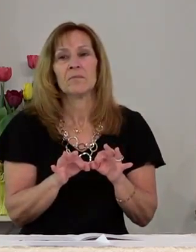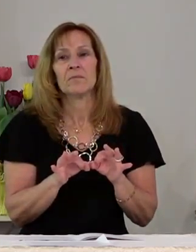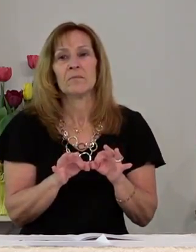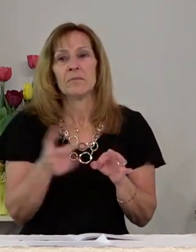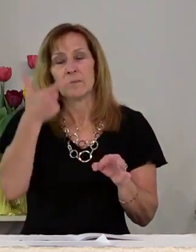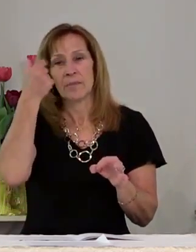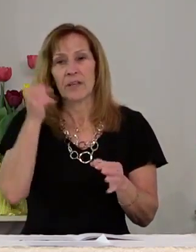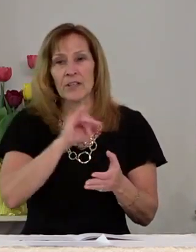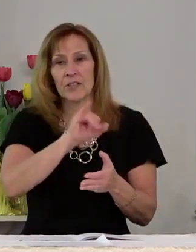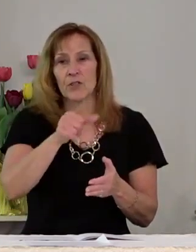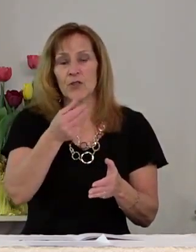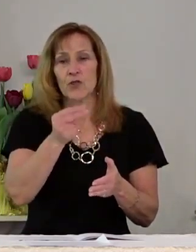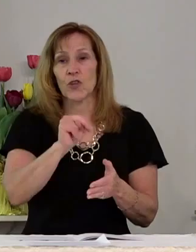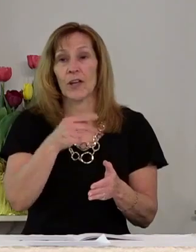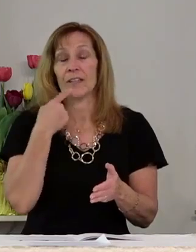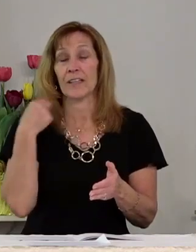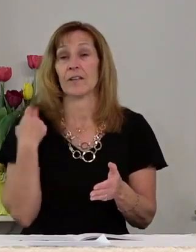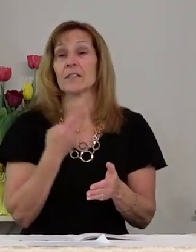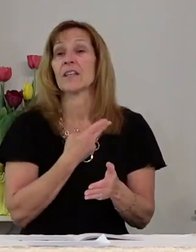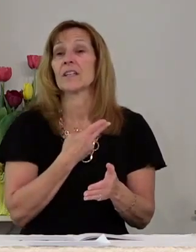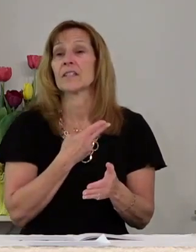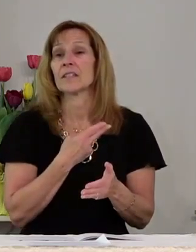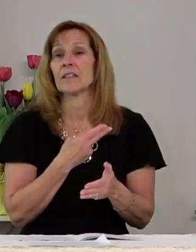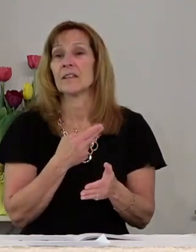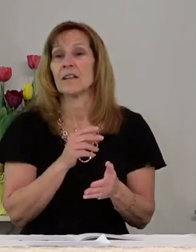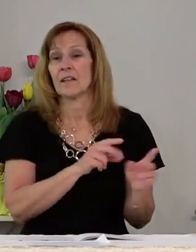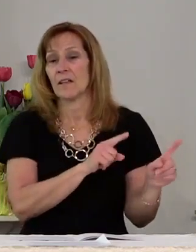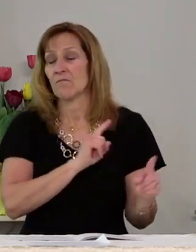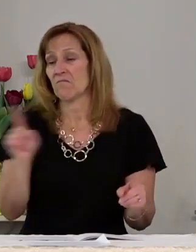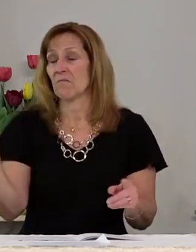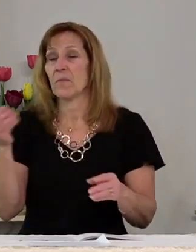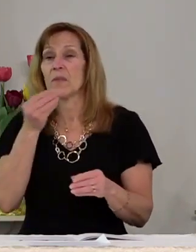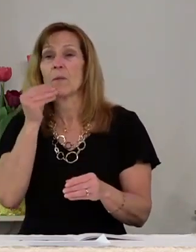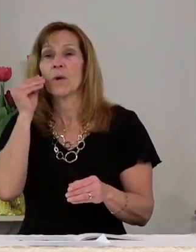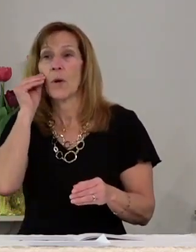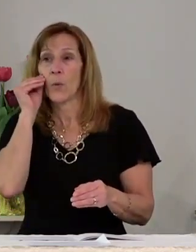because John tells us they just went home